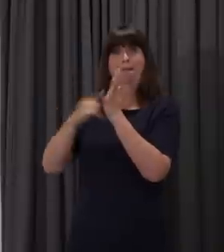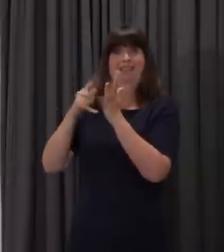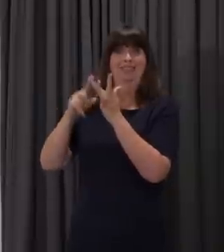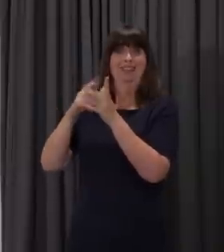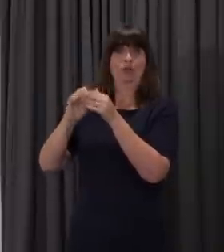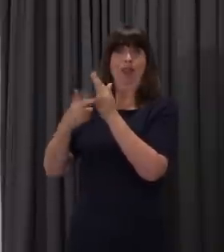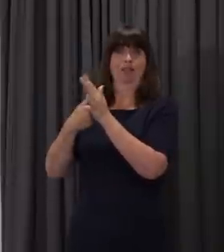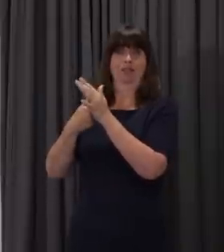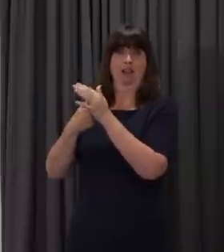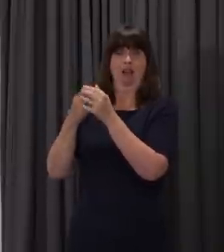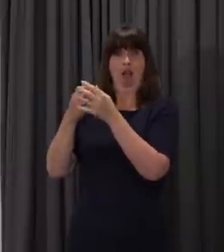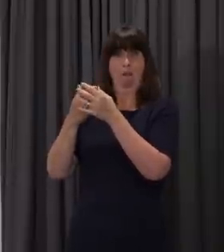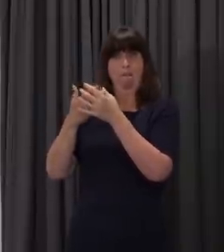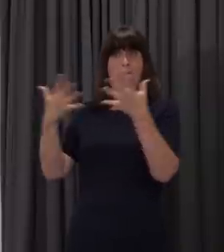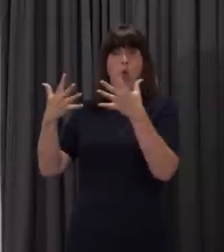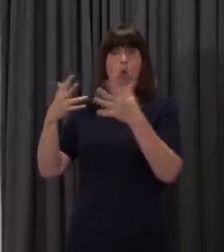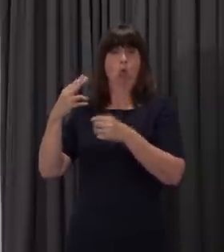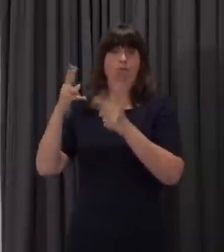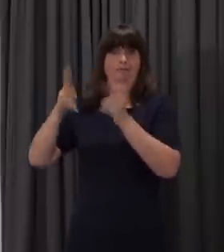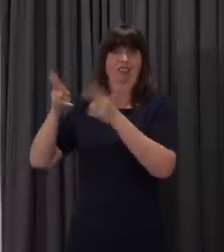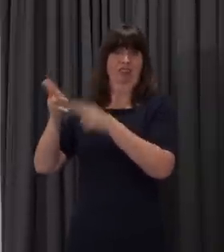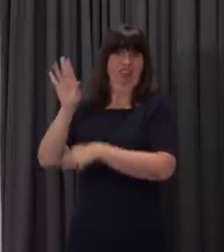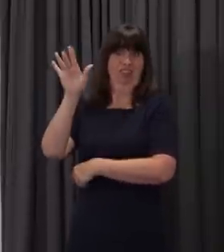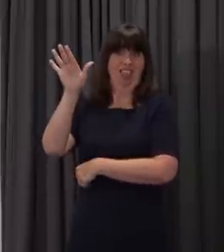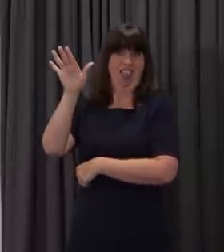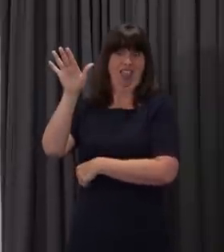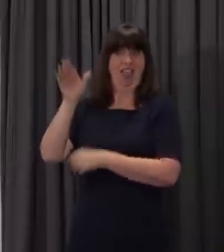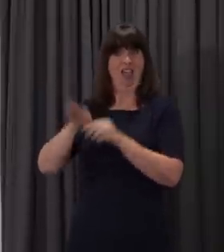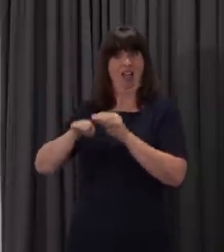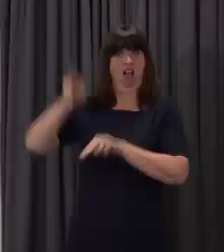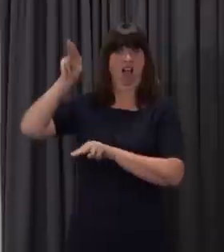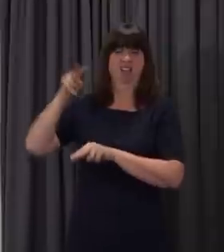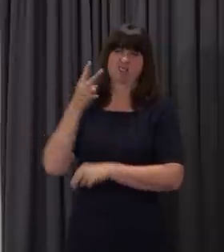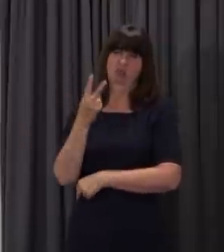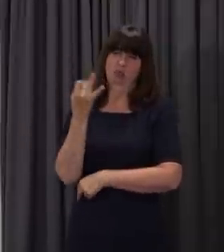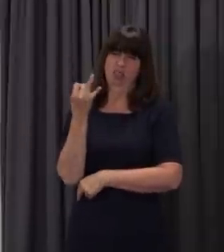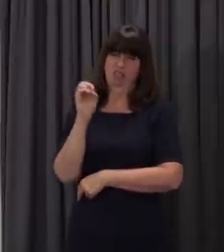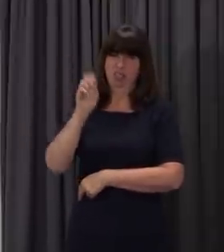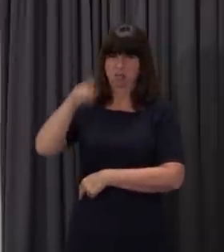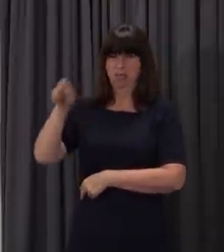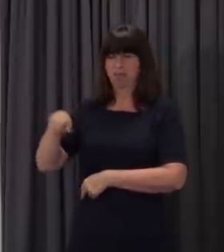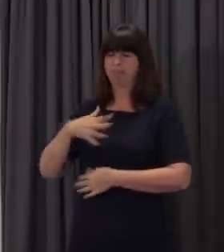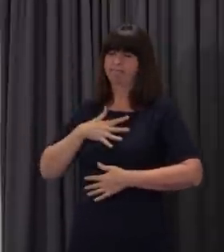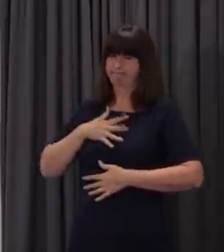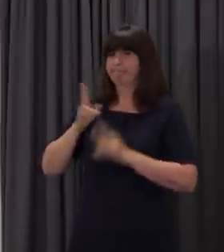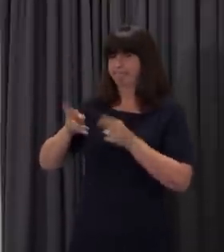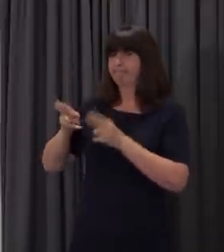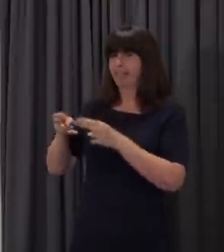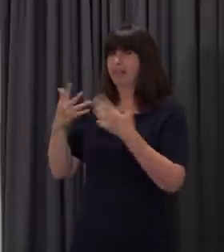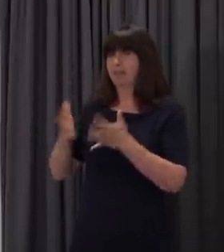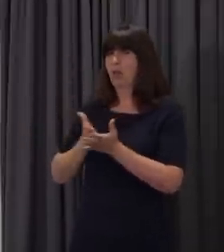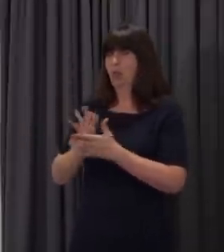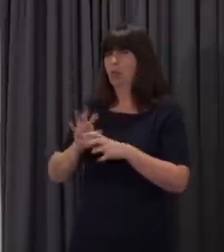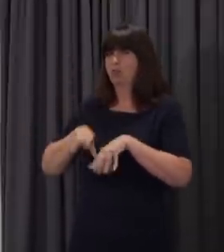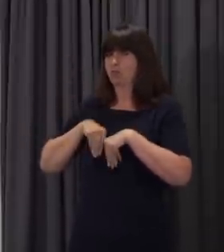of deaths to date. And the latest record that we've had shows that sadly 270 people here have died because of the